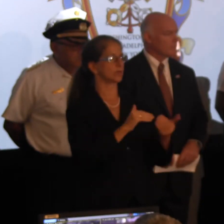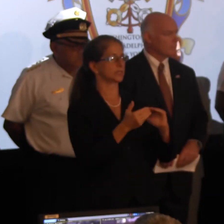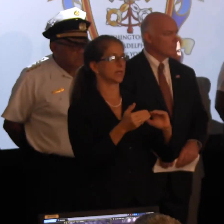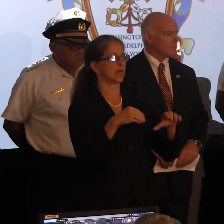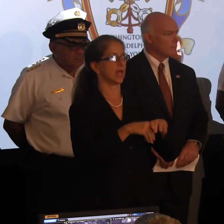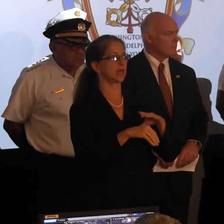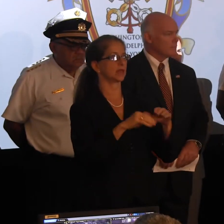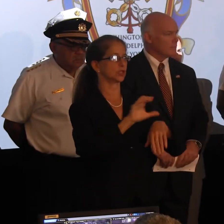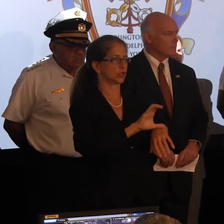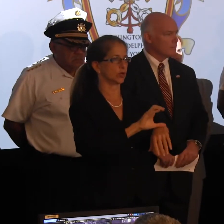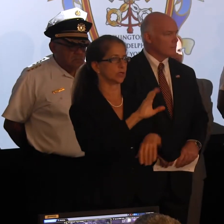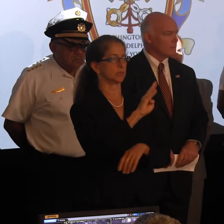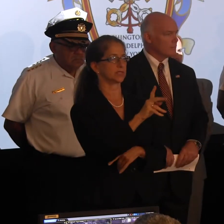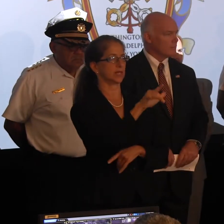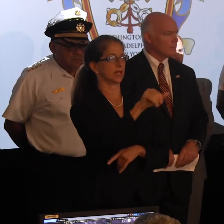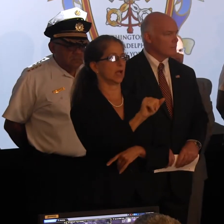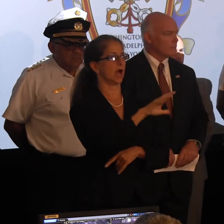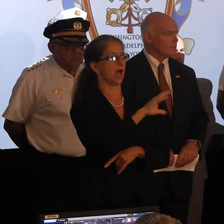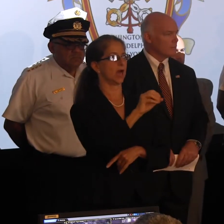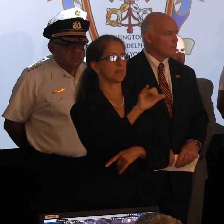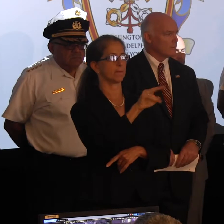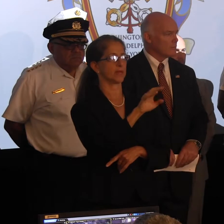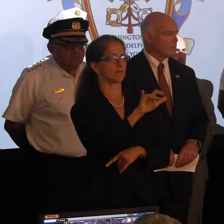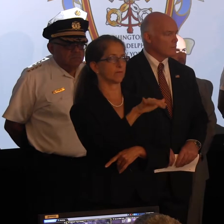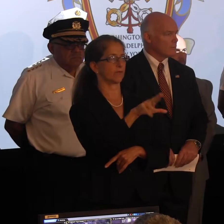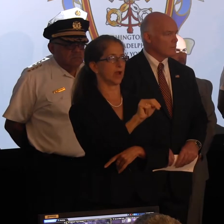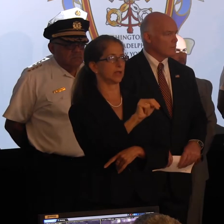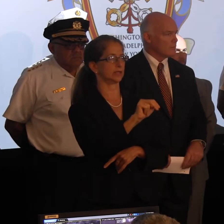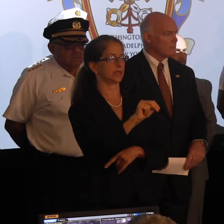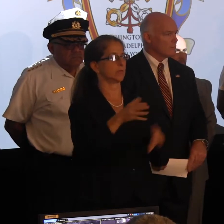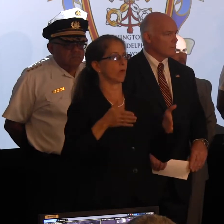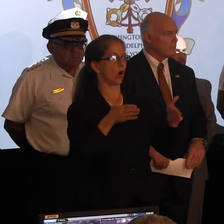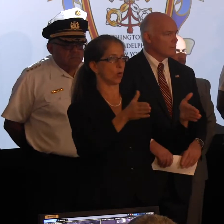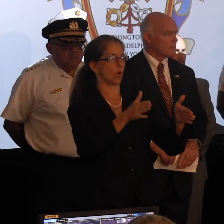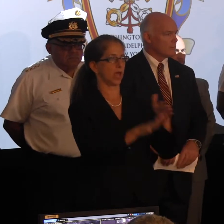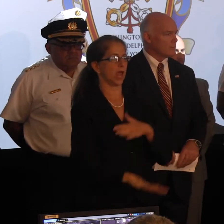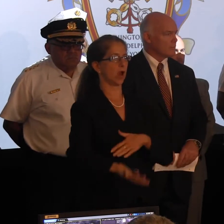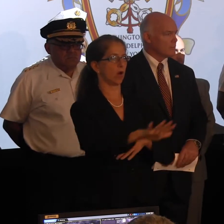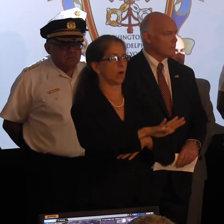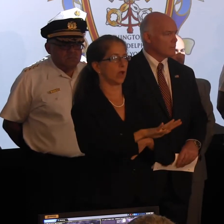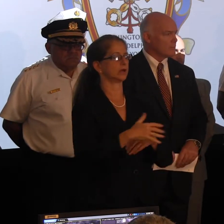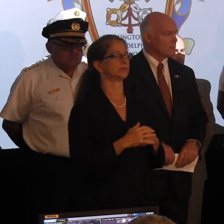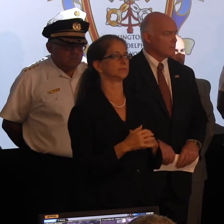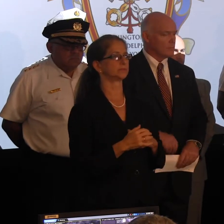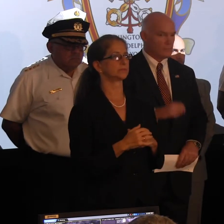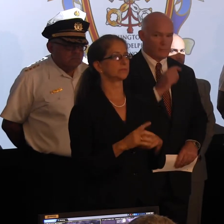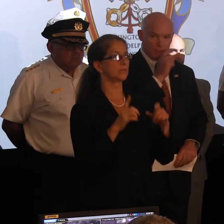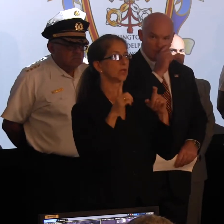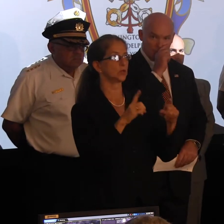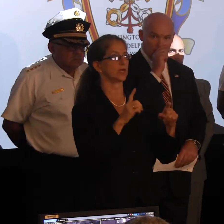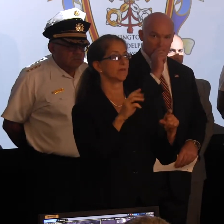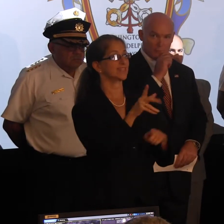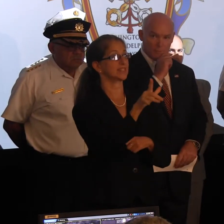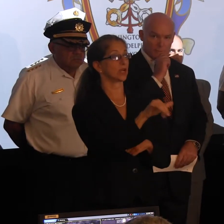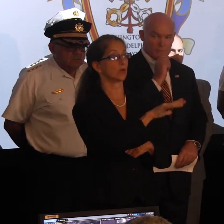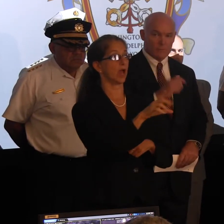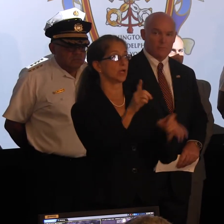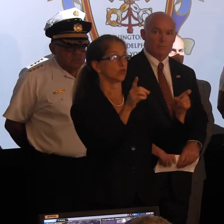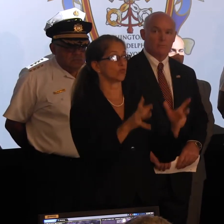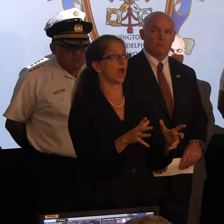and of course the Ben Franklin Parkway area to give the Secretary and the Director